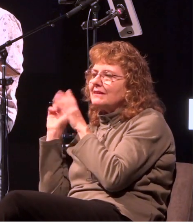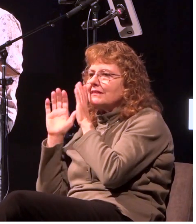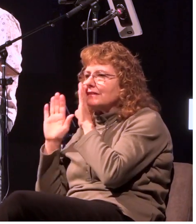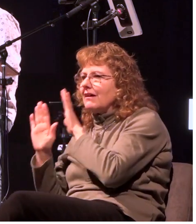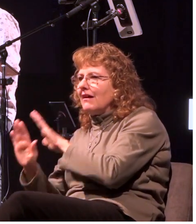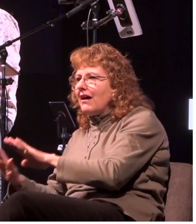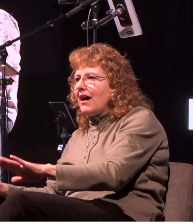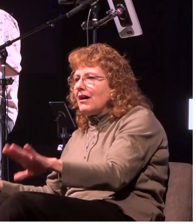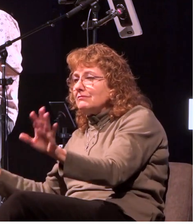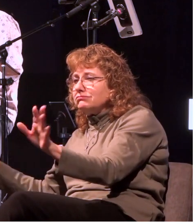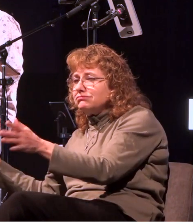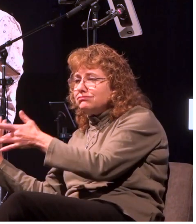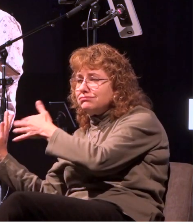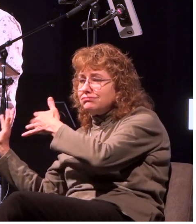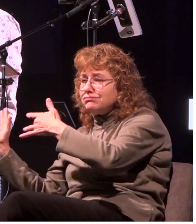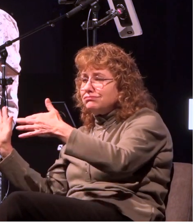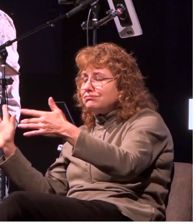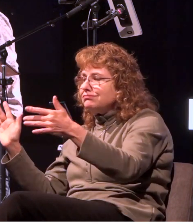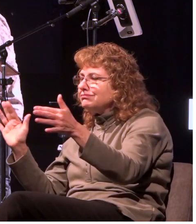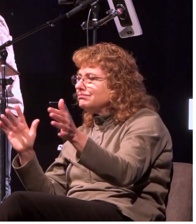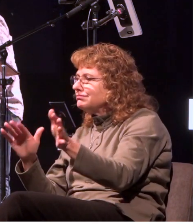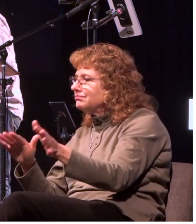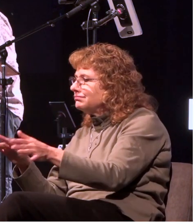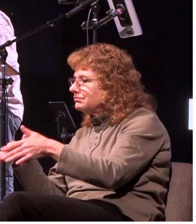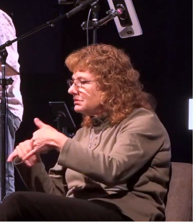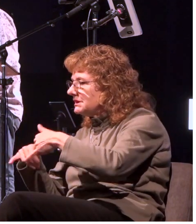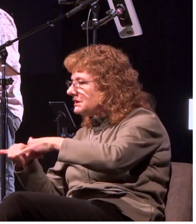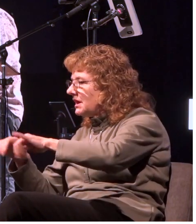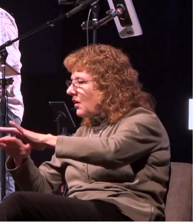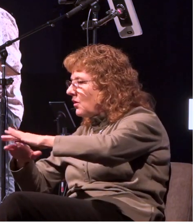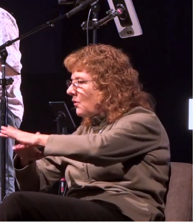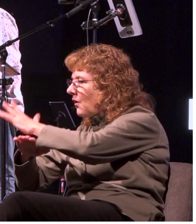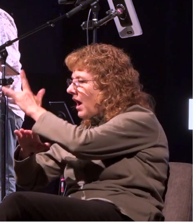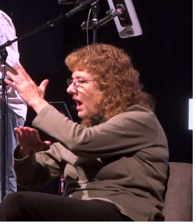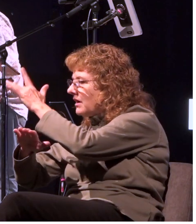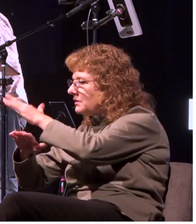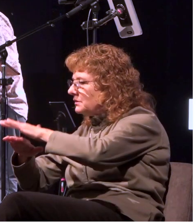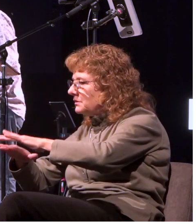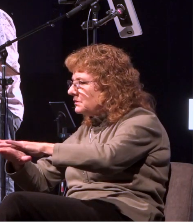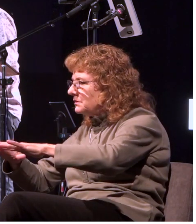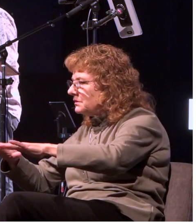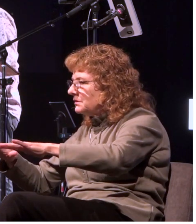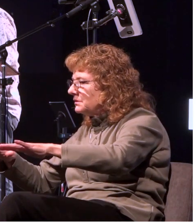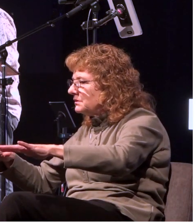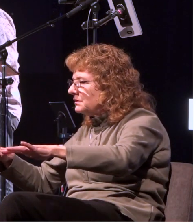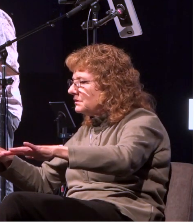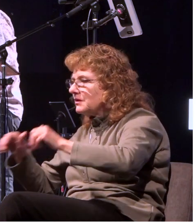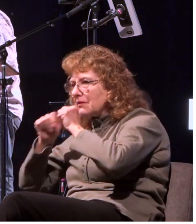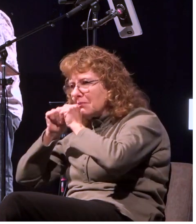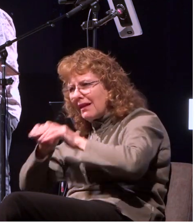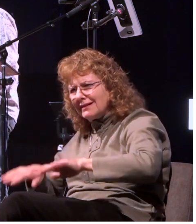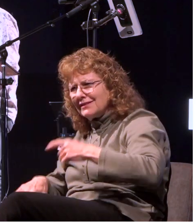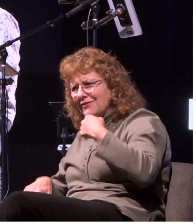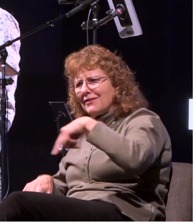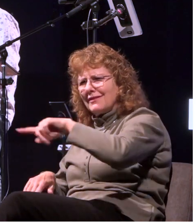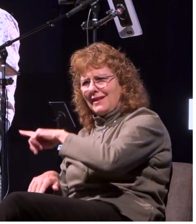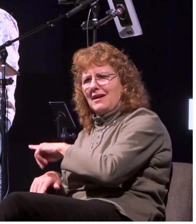a whisper and he stilled the waves uh what a blessing was that stillness as he brought them